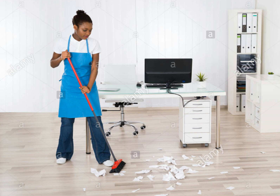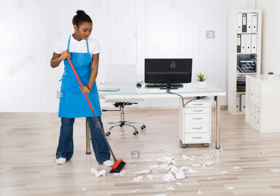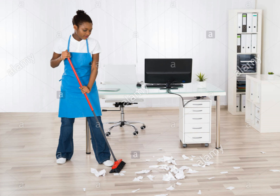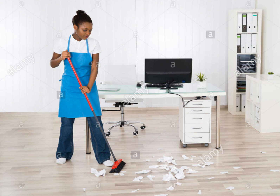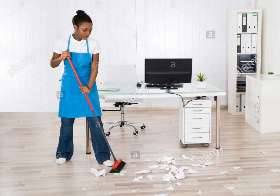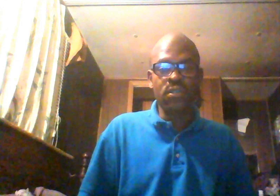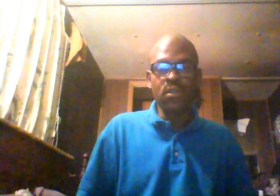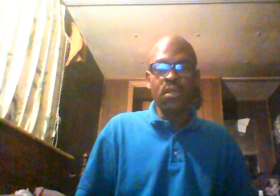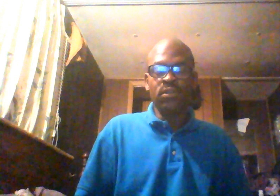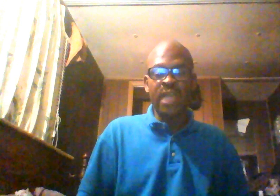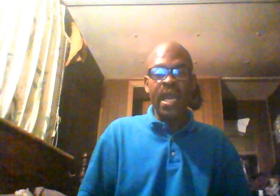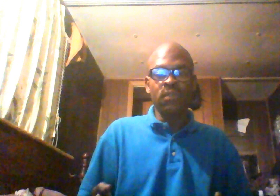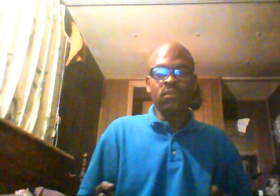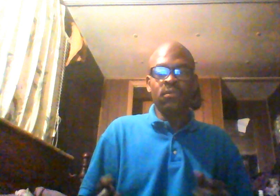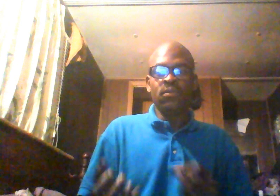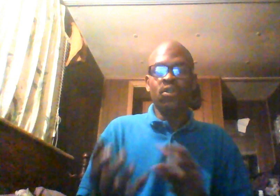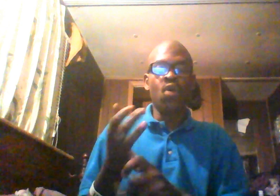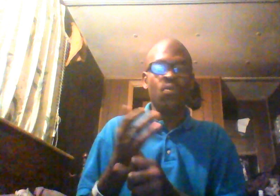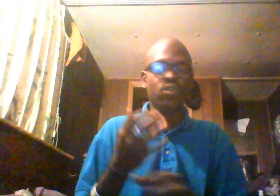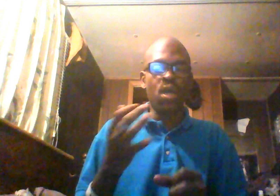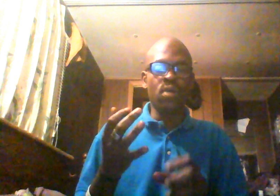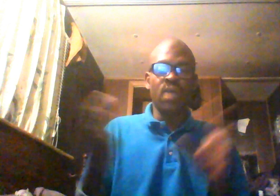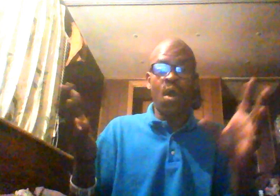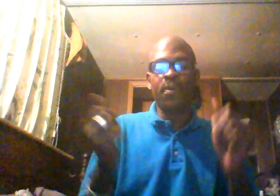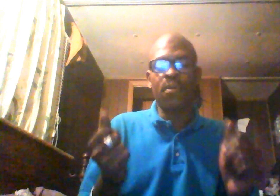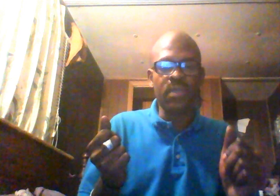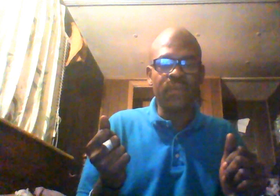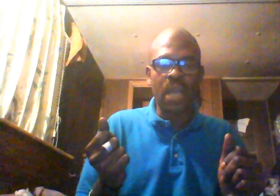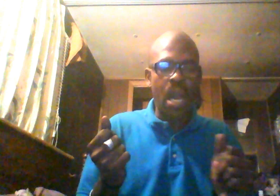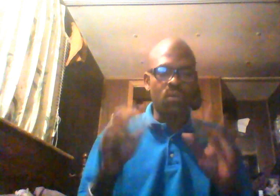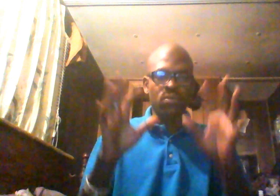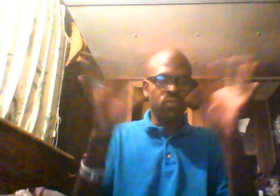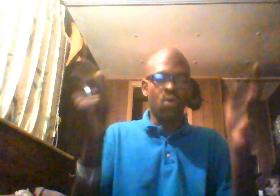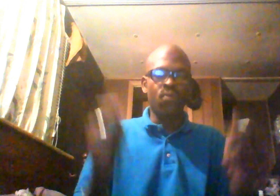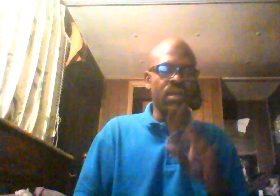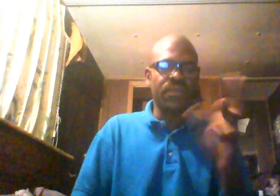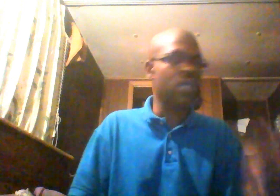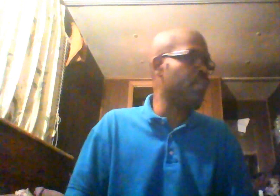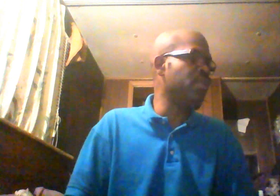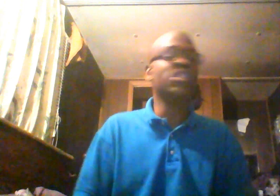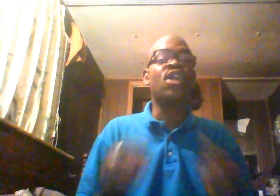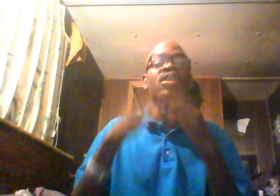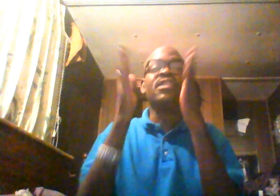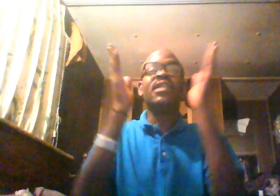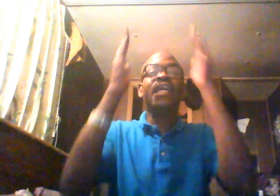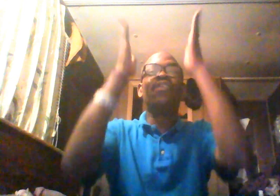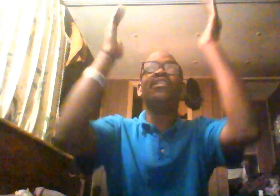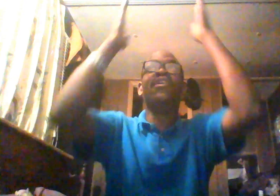generation that go, you know, Oprah don't believe in God or whatever the hell it means. She calls it the energy or the